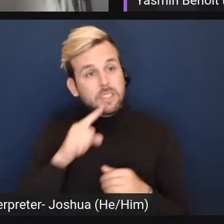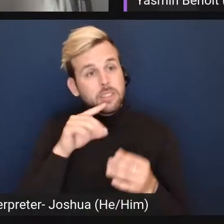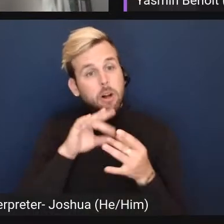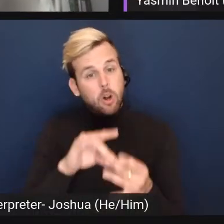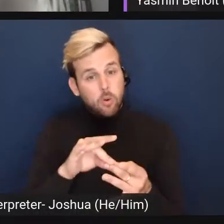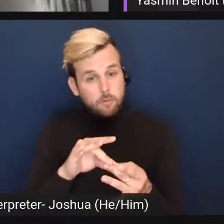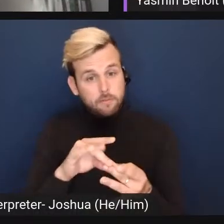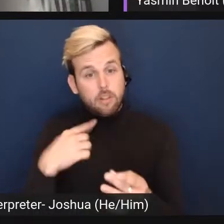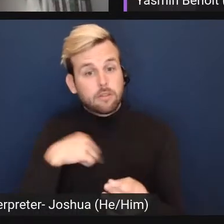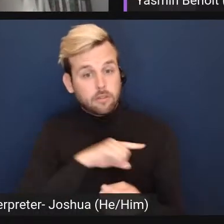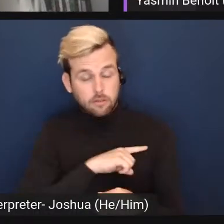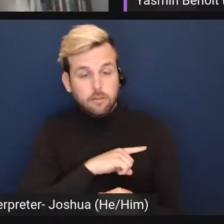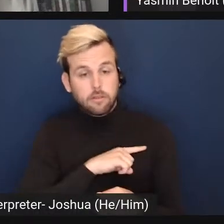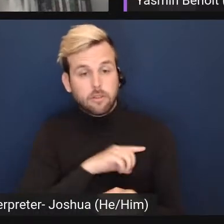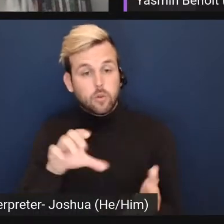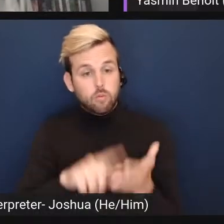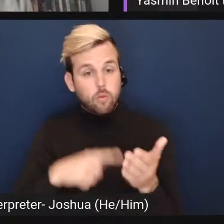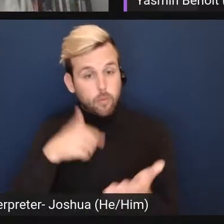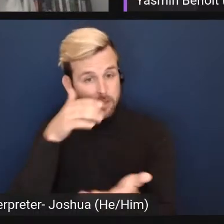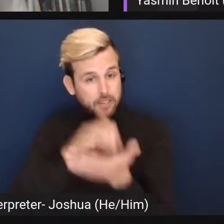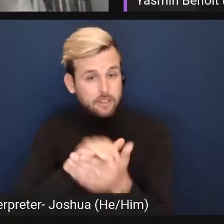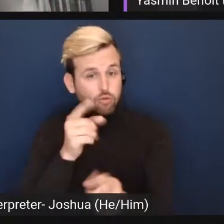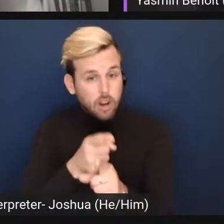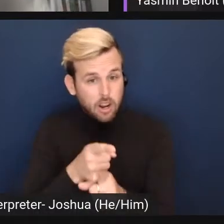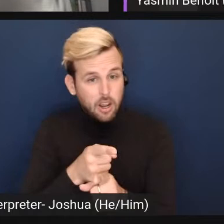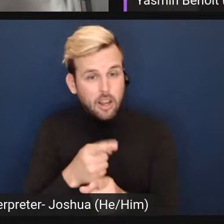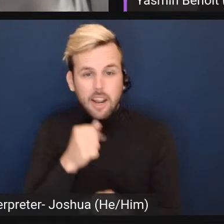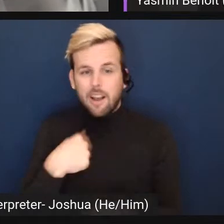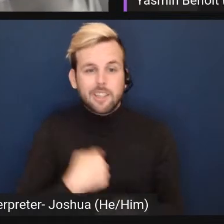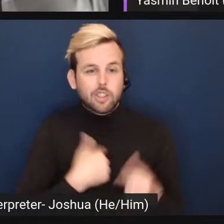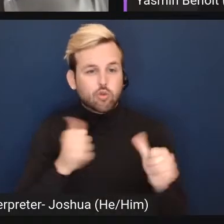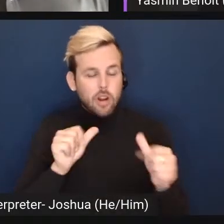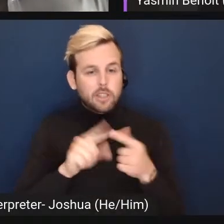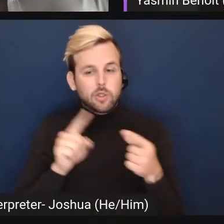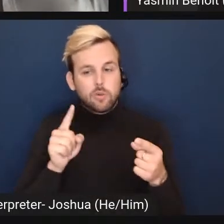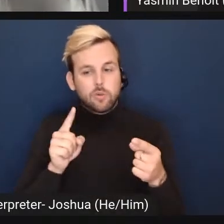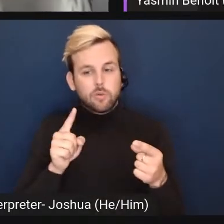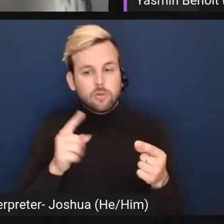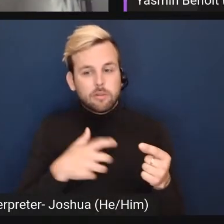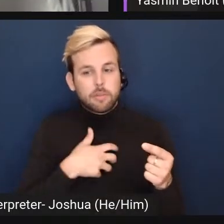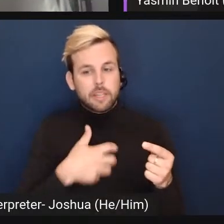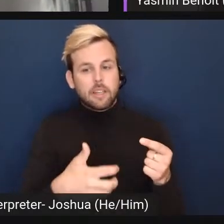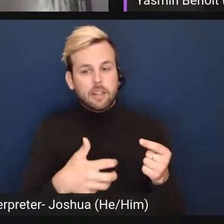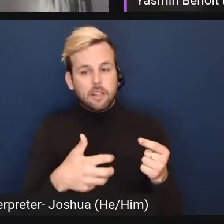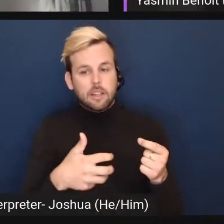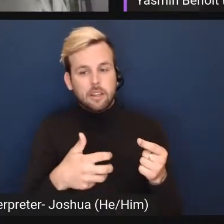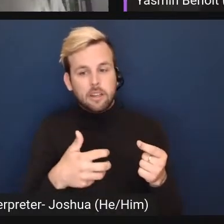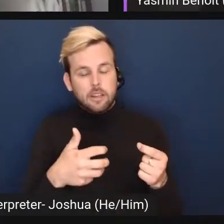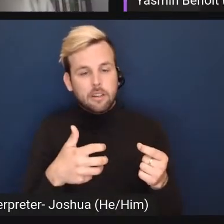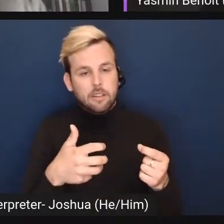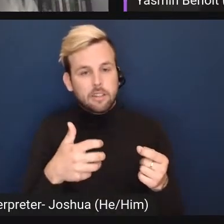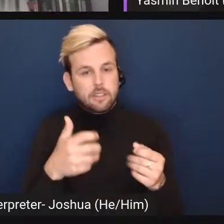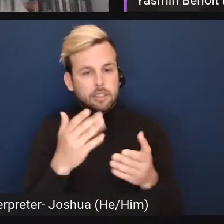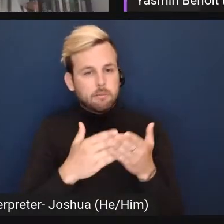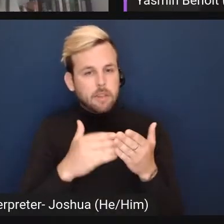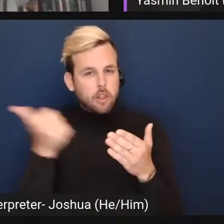us doing what we believe is right, not us trying to appeal to some external population.